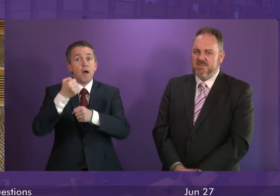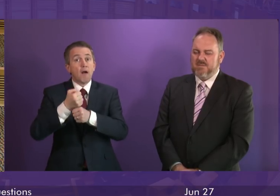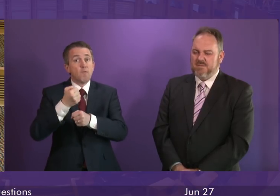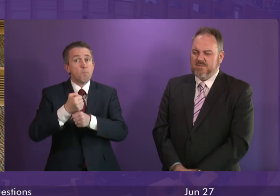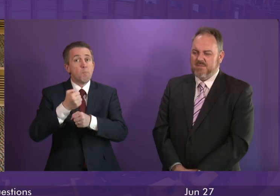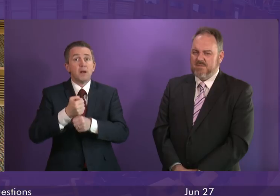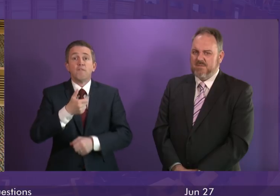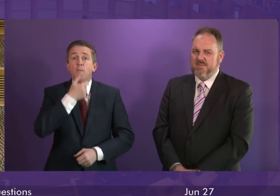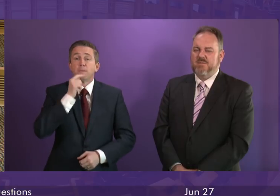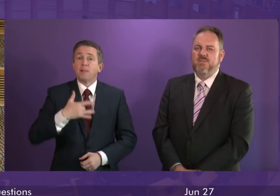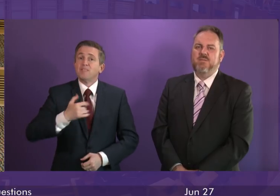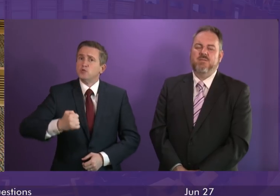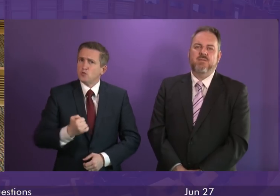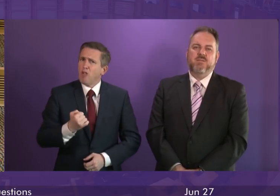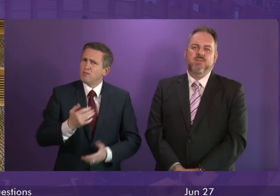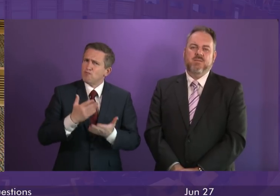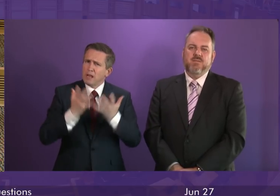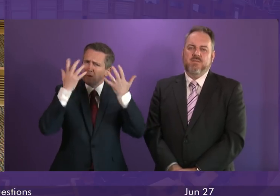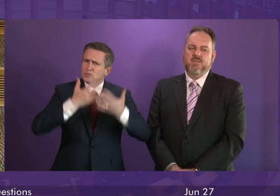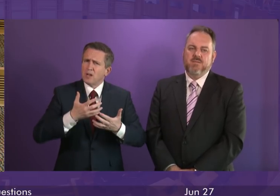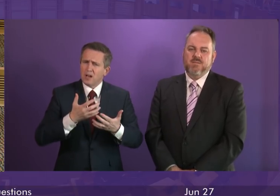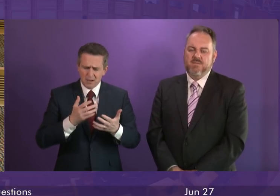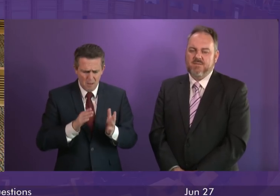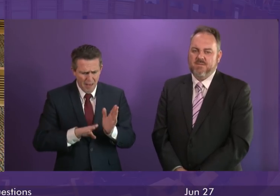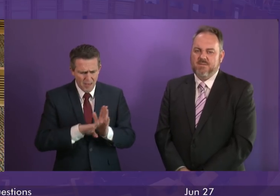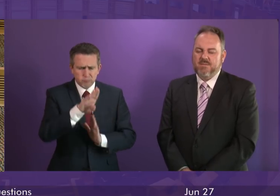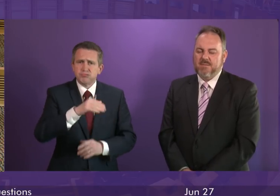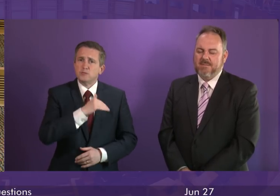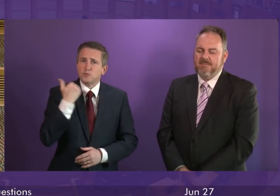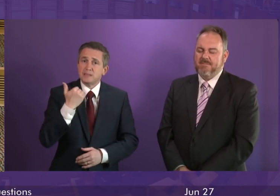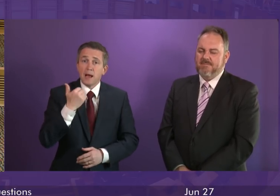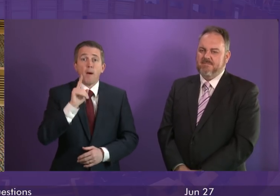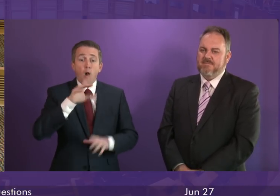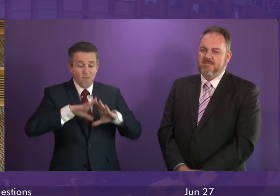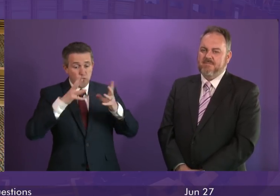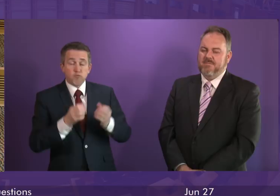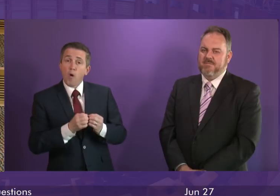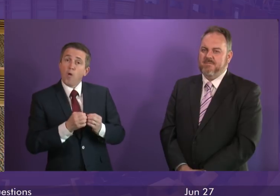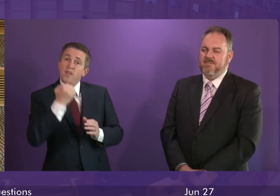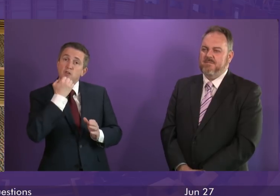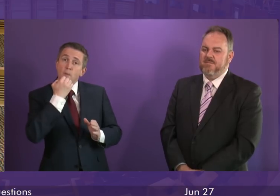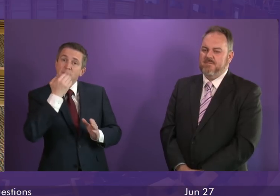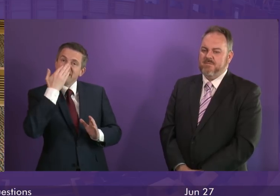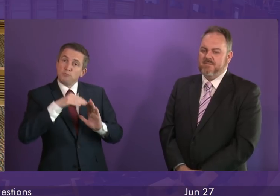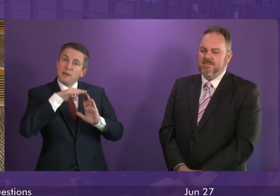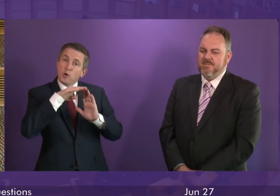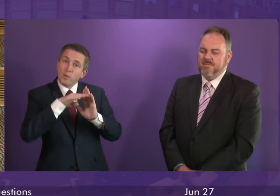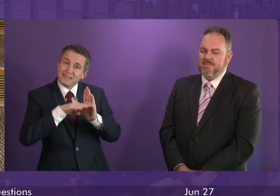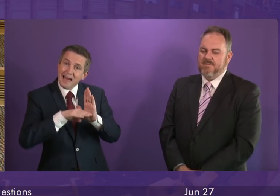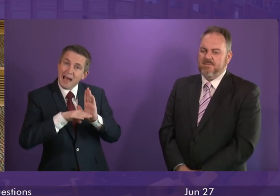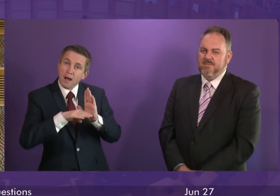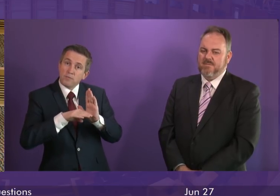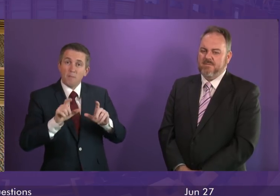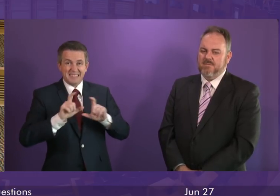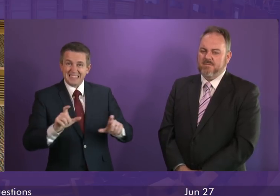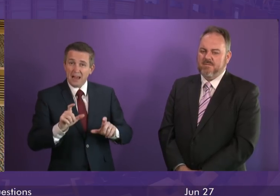our society. There is still a longer downwards trend in suicide, but that is of no comfort to anybody whose life